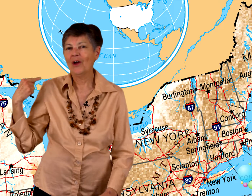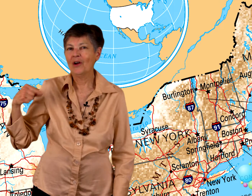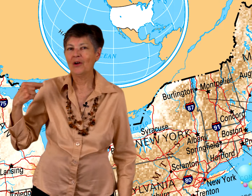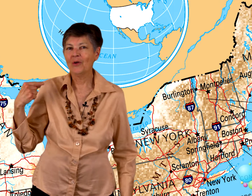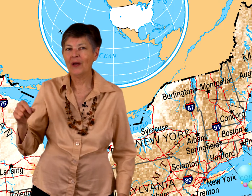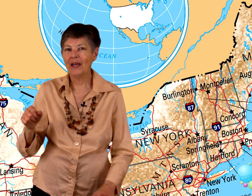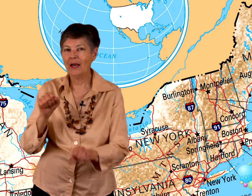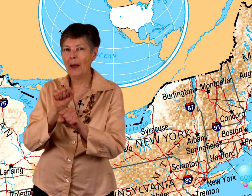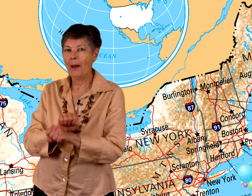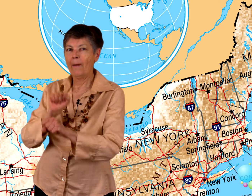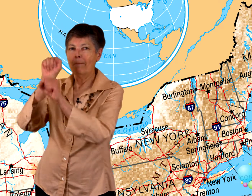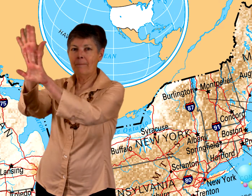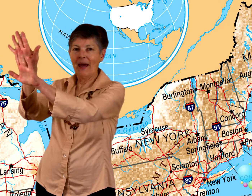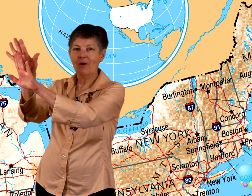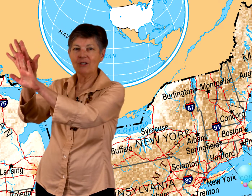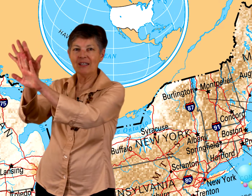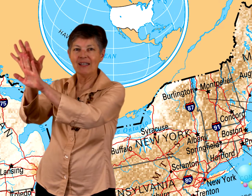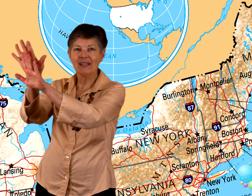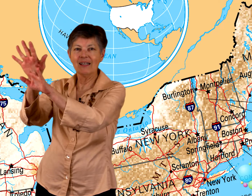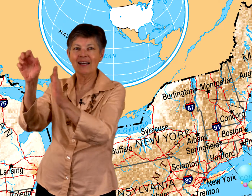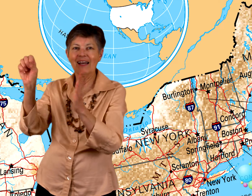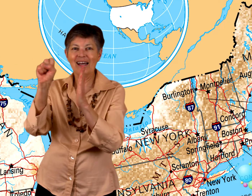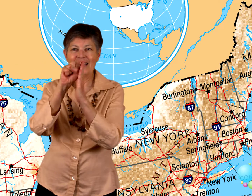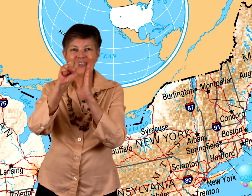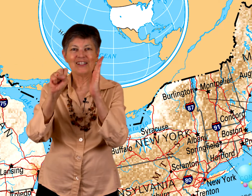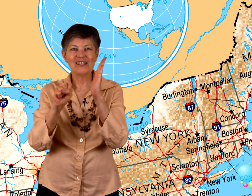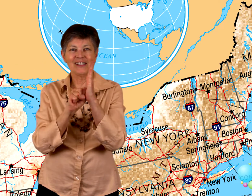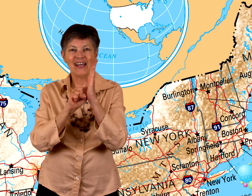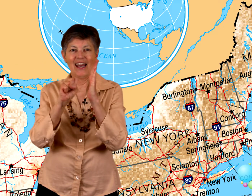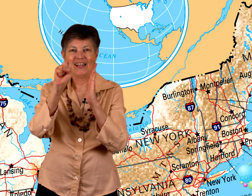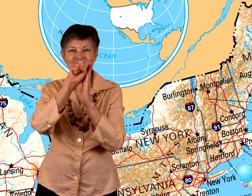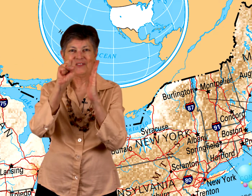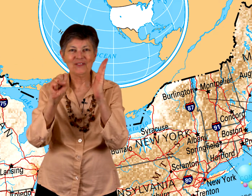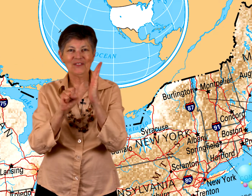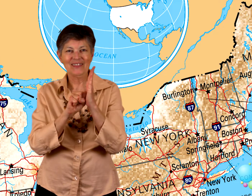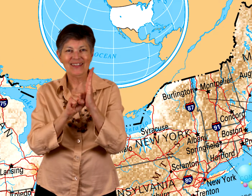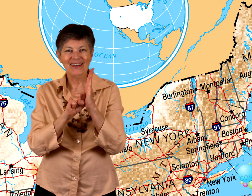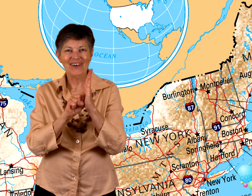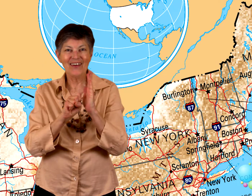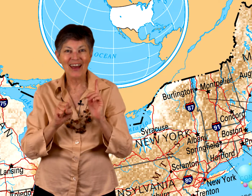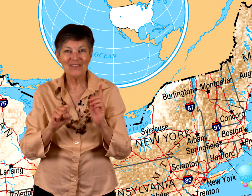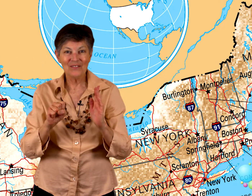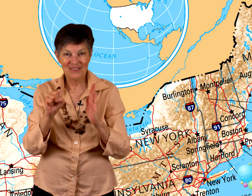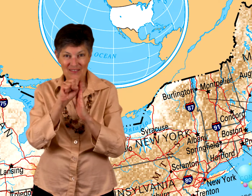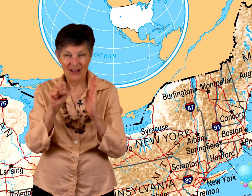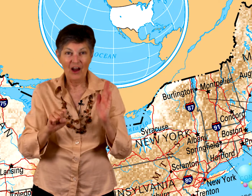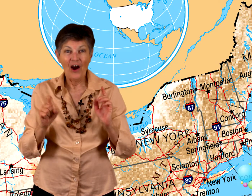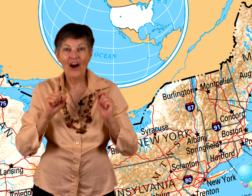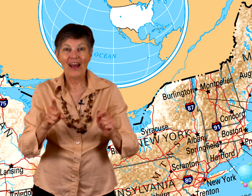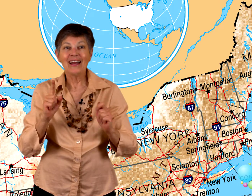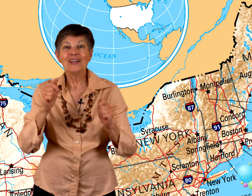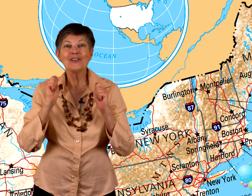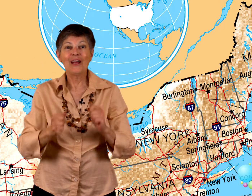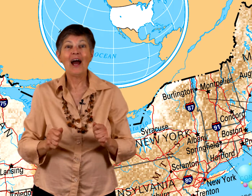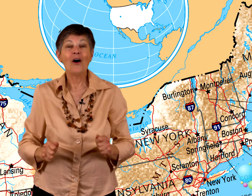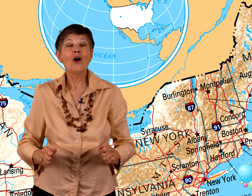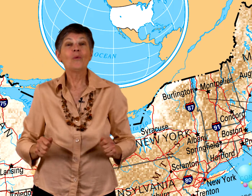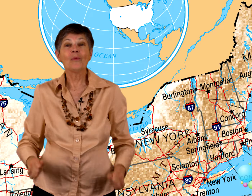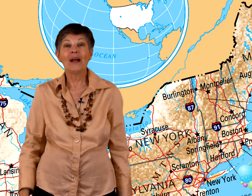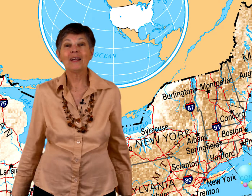green mountain state. Okay? All right. So now we're ready